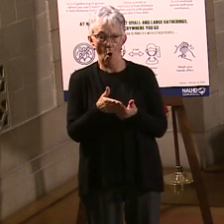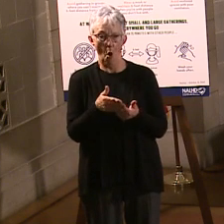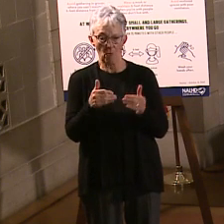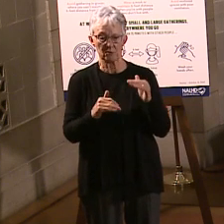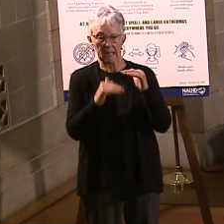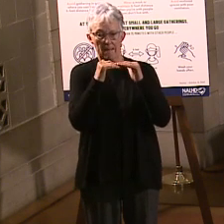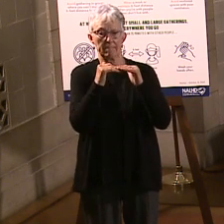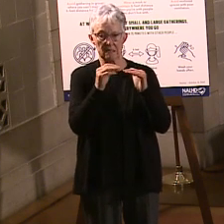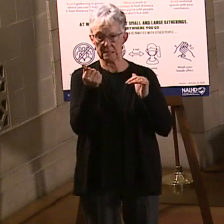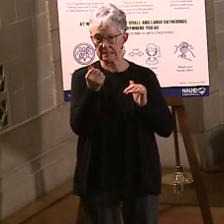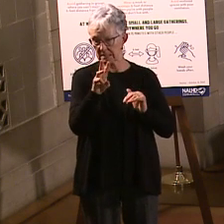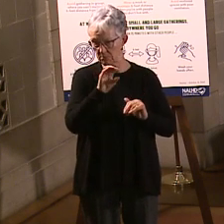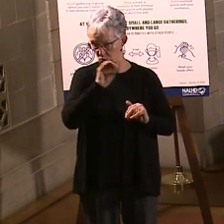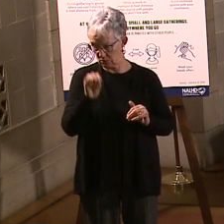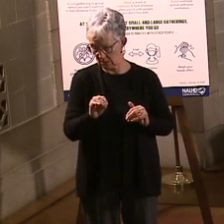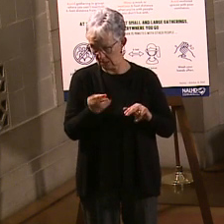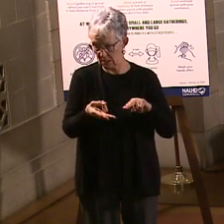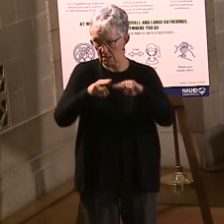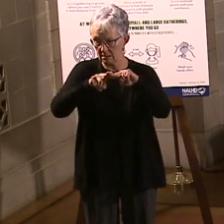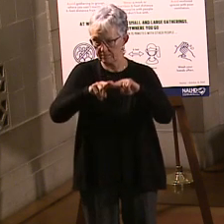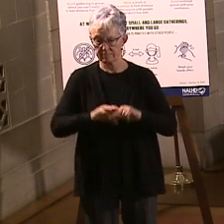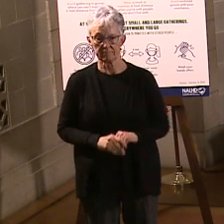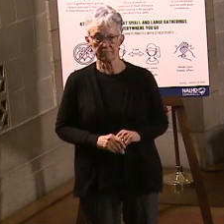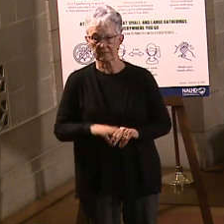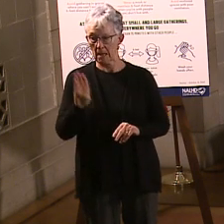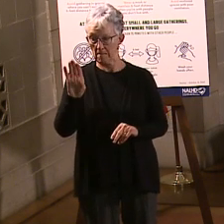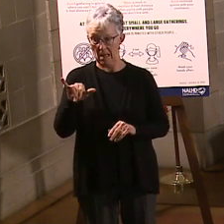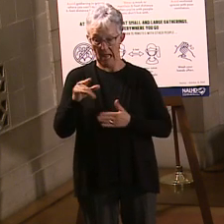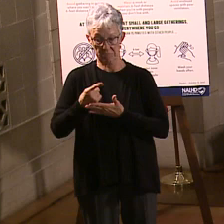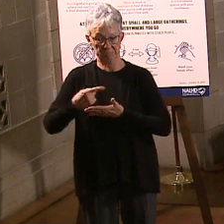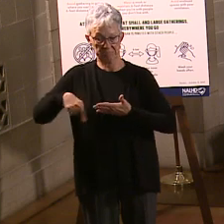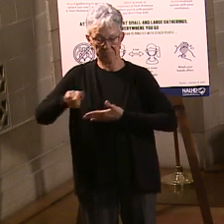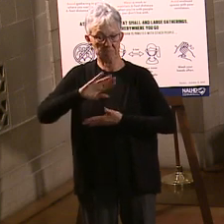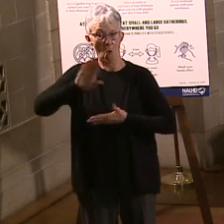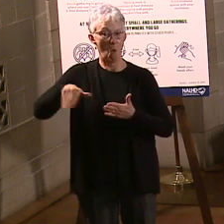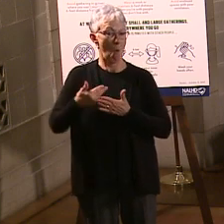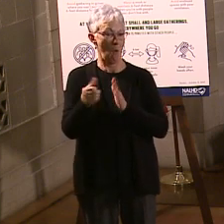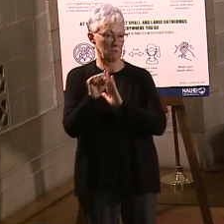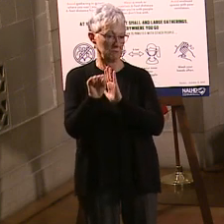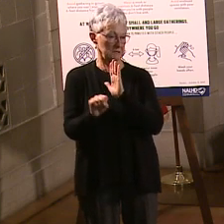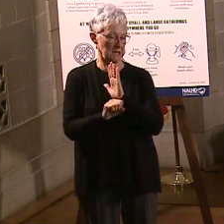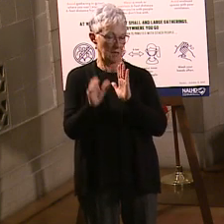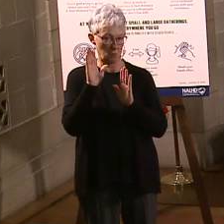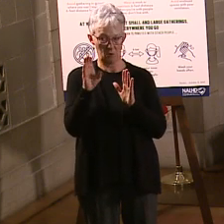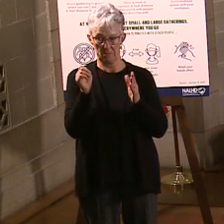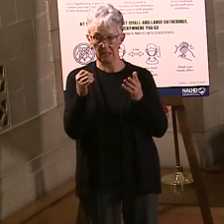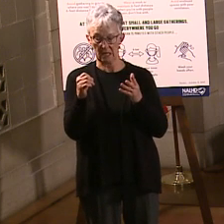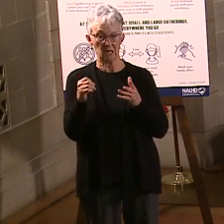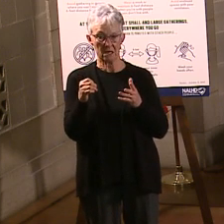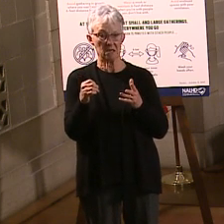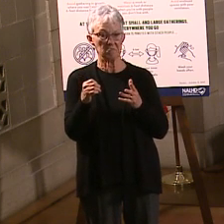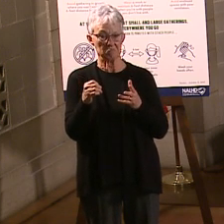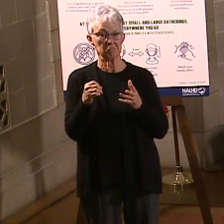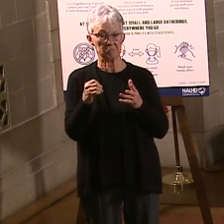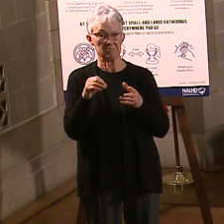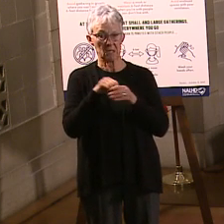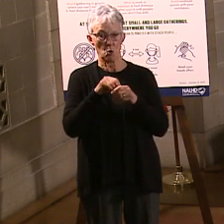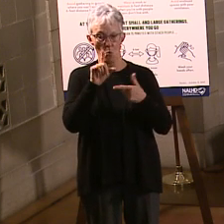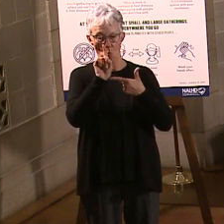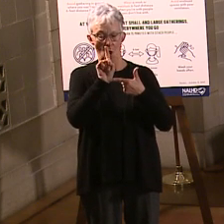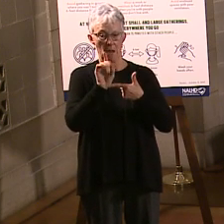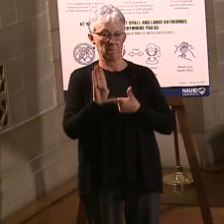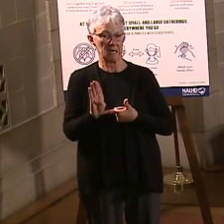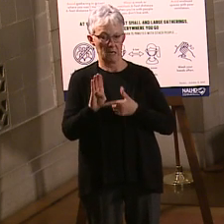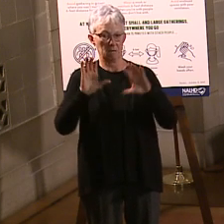As of next week, the entire state will be moved into Phase 1B with a priority being the residents age 65 and older. The local health